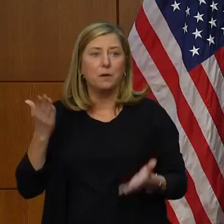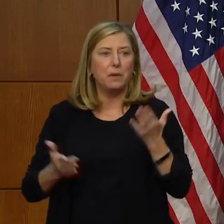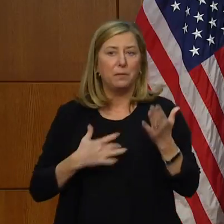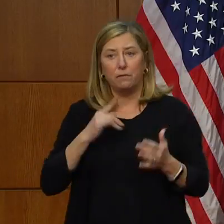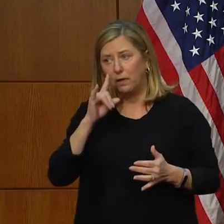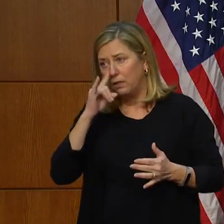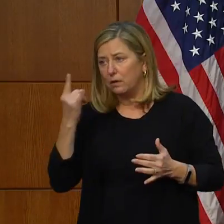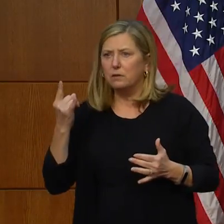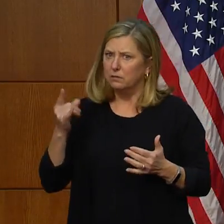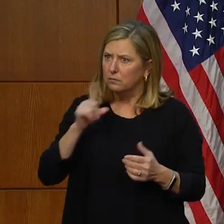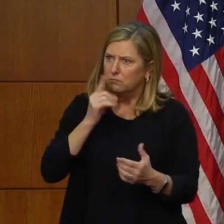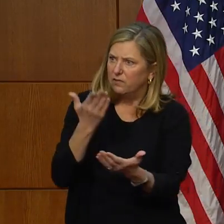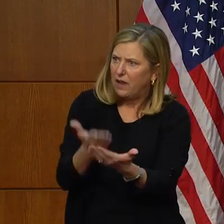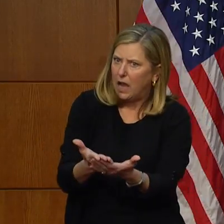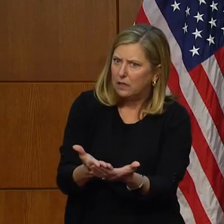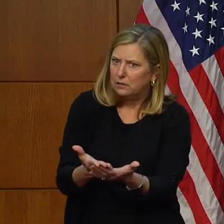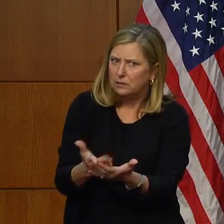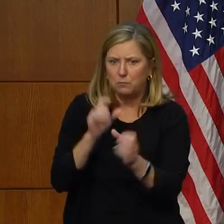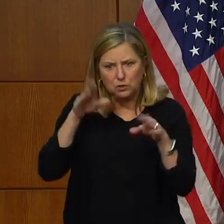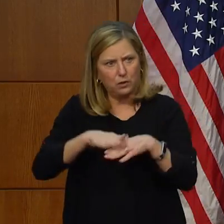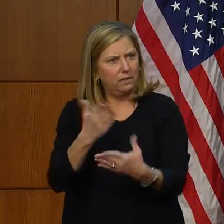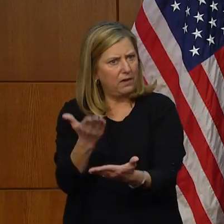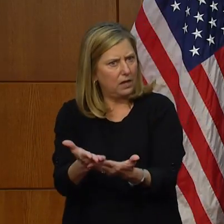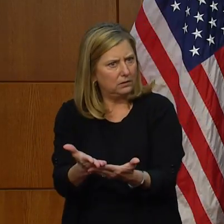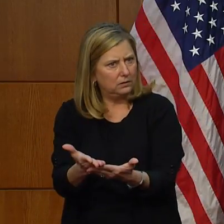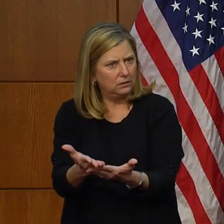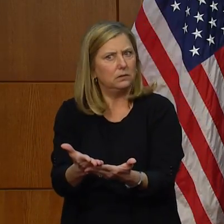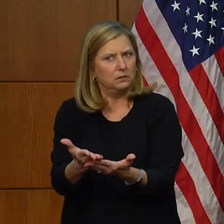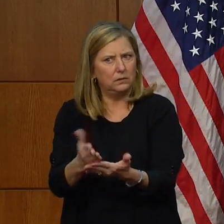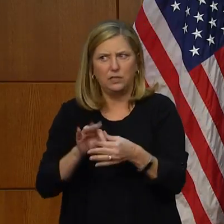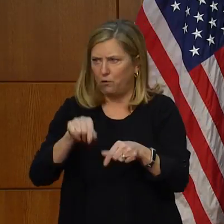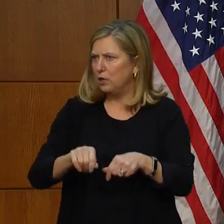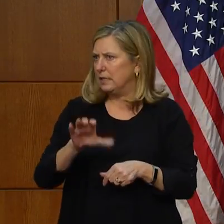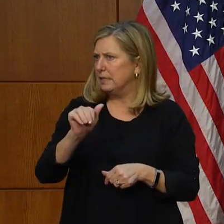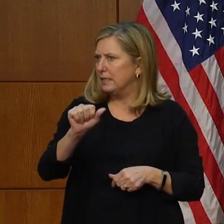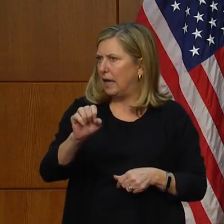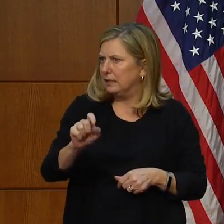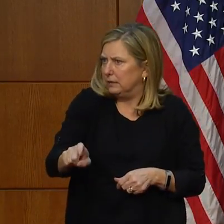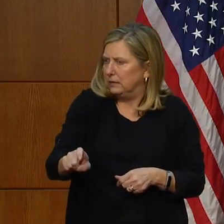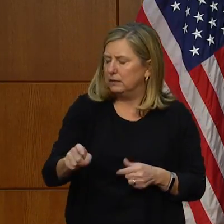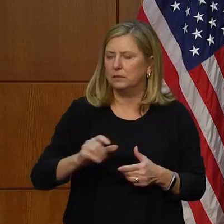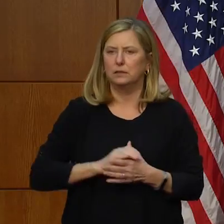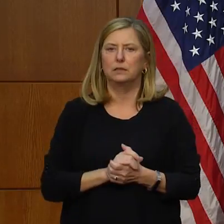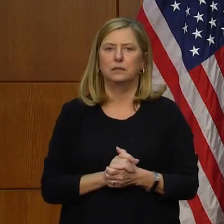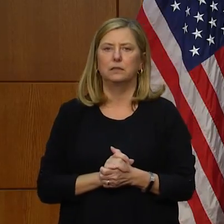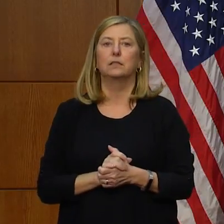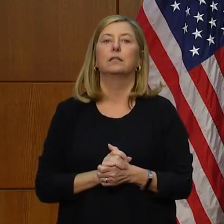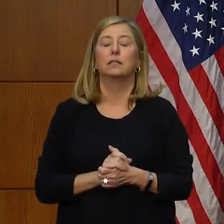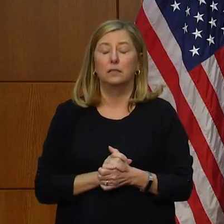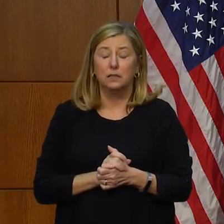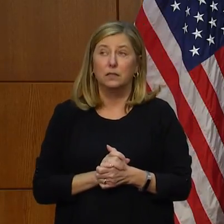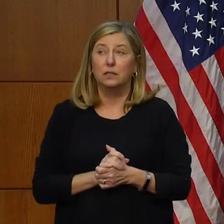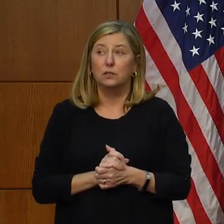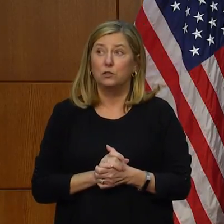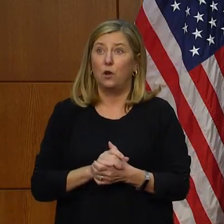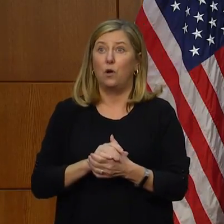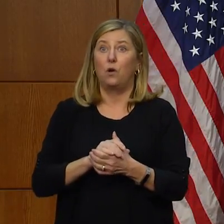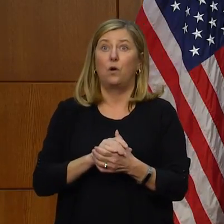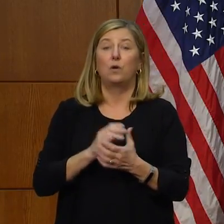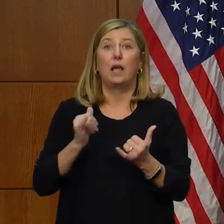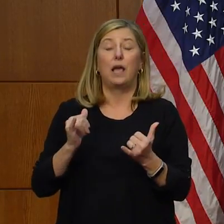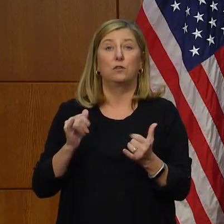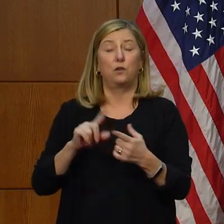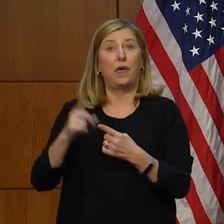-based, it is fact-based, and we need to deal with facts when it comes to this case. So fast-forward to yesterday,